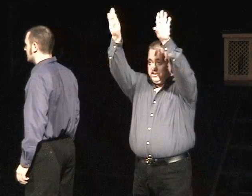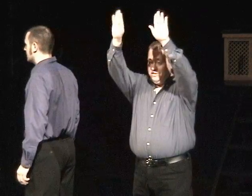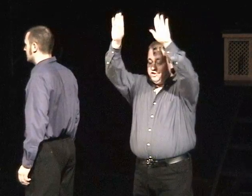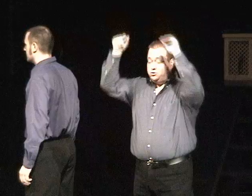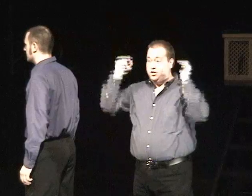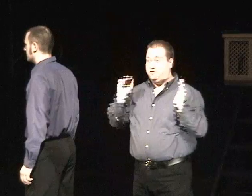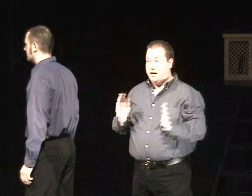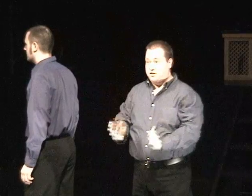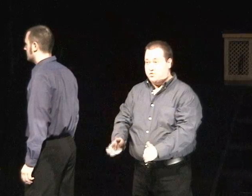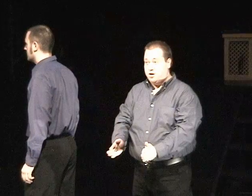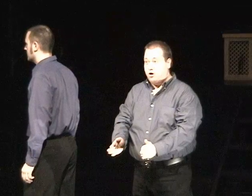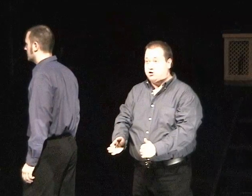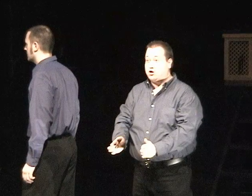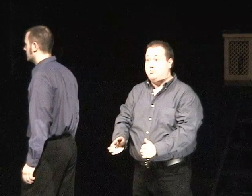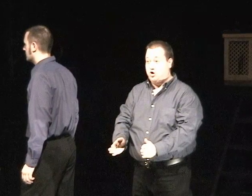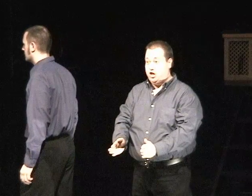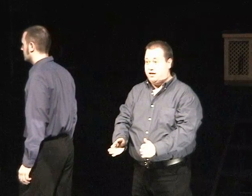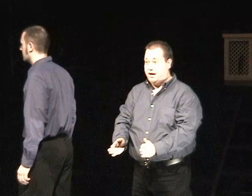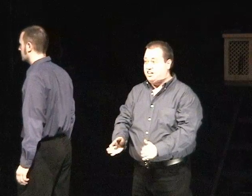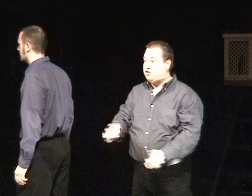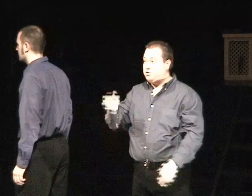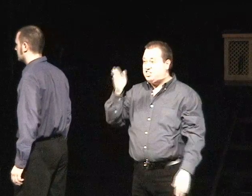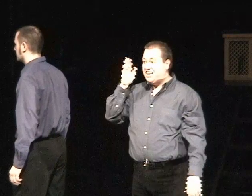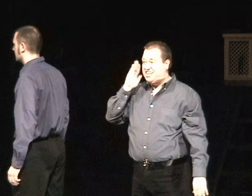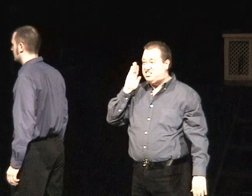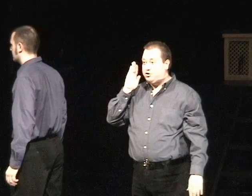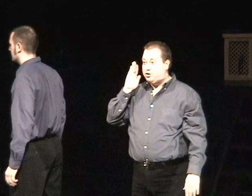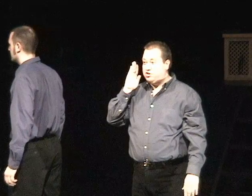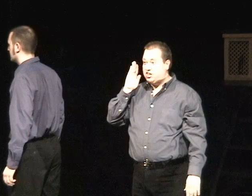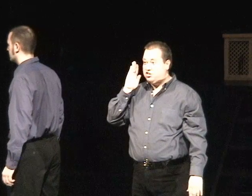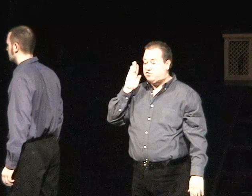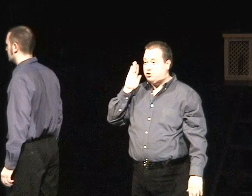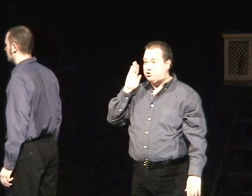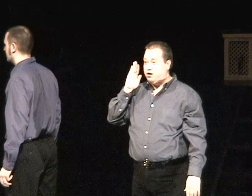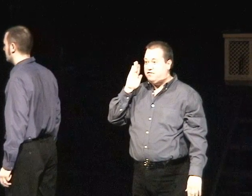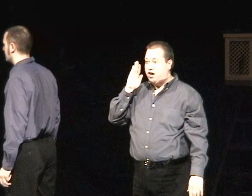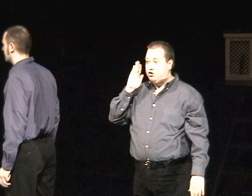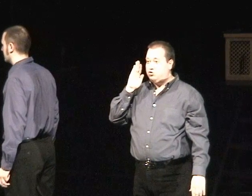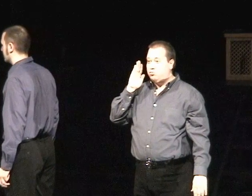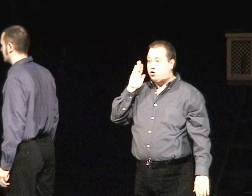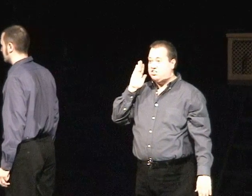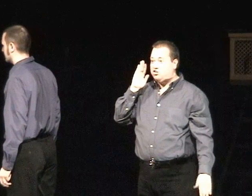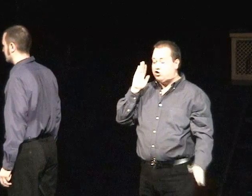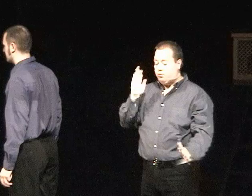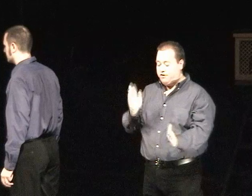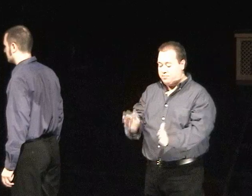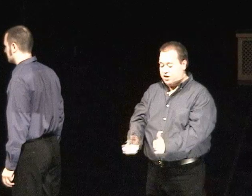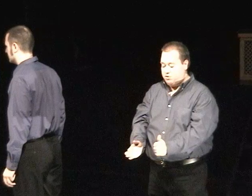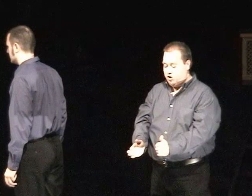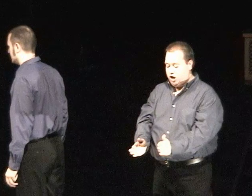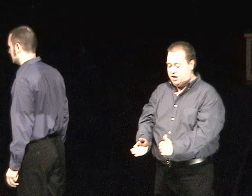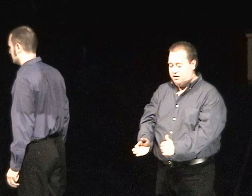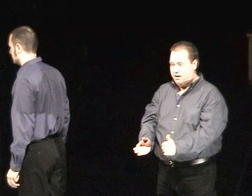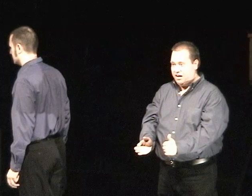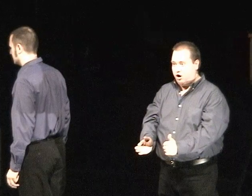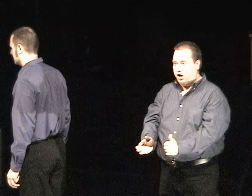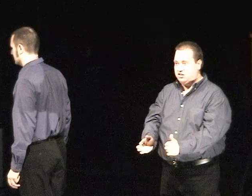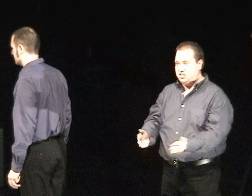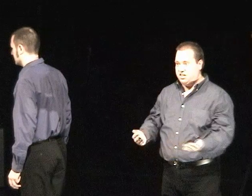of children and their families from the larger community, and increasing interiorization of social life, drew more attention away from the community, and onto the